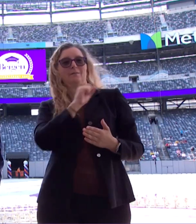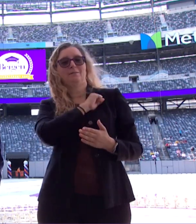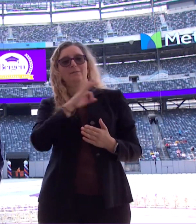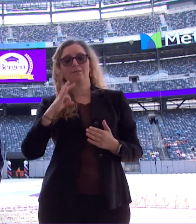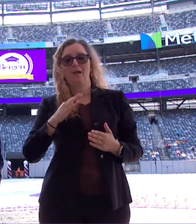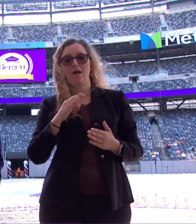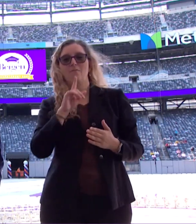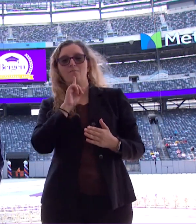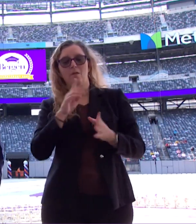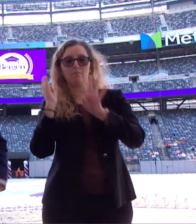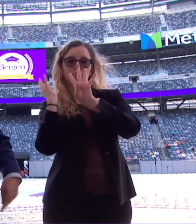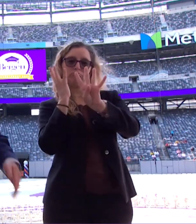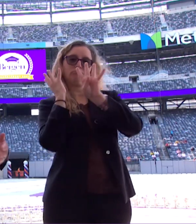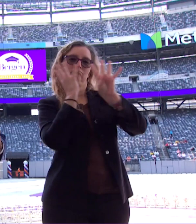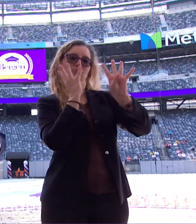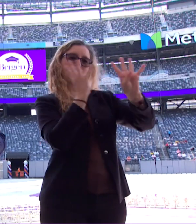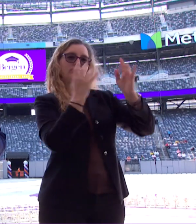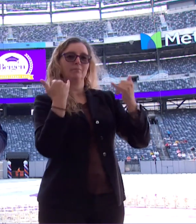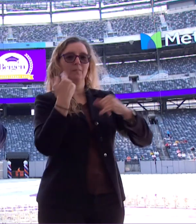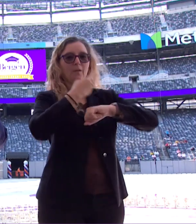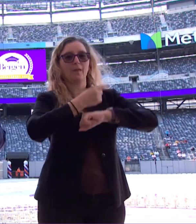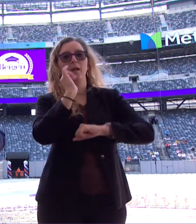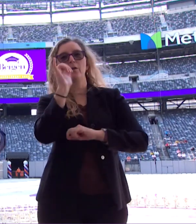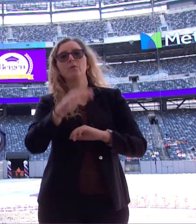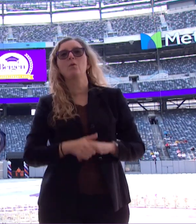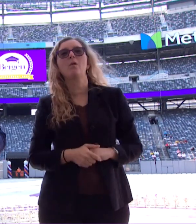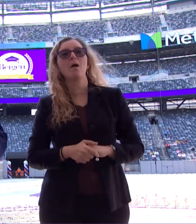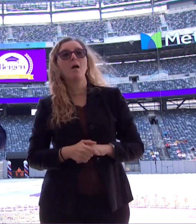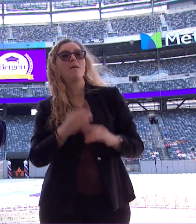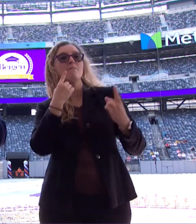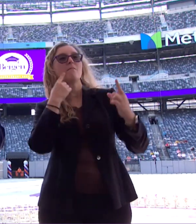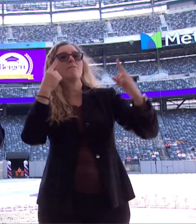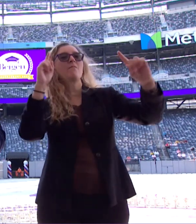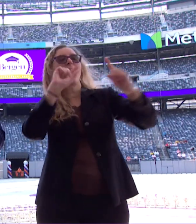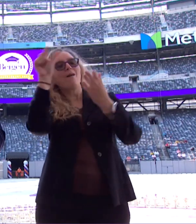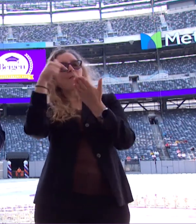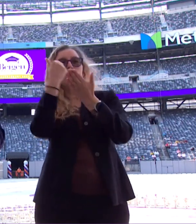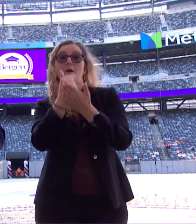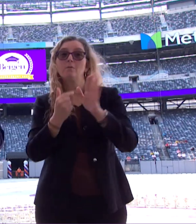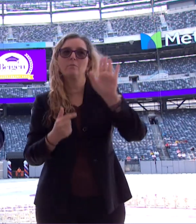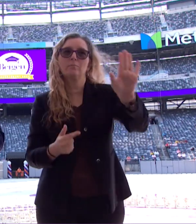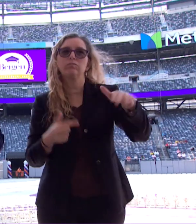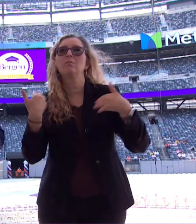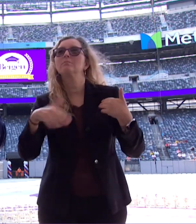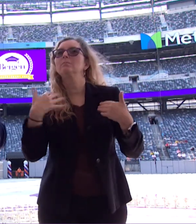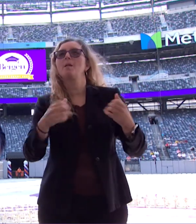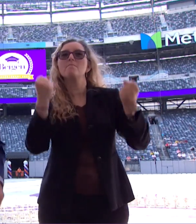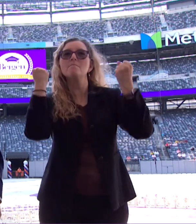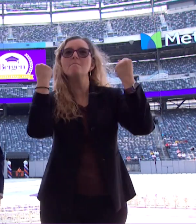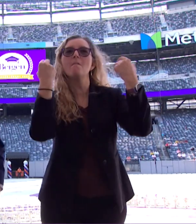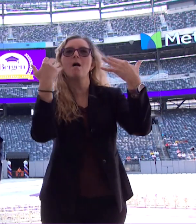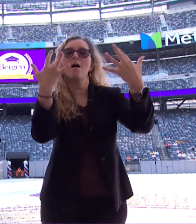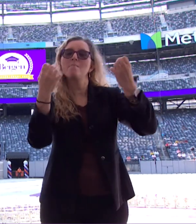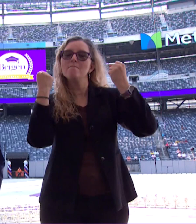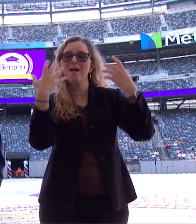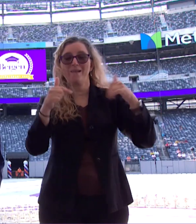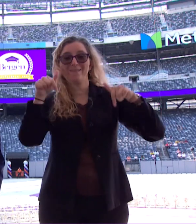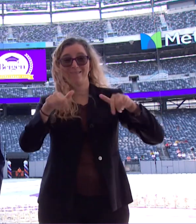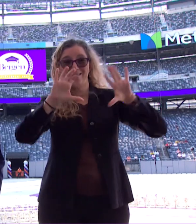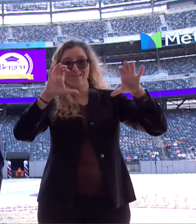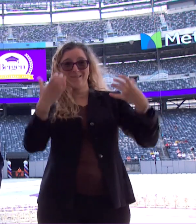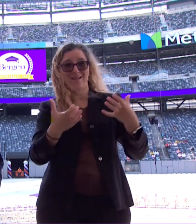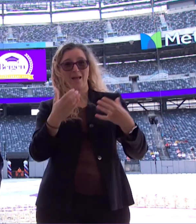procession as well. And then finally, we'll get to the graduates, and there's a lot of them. There's a lot of them. In the class of 2023,